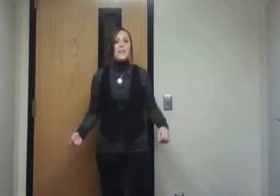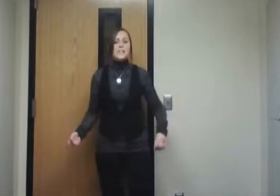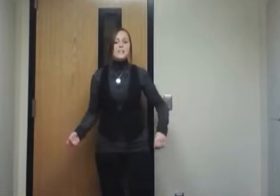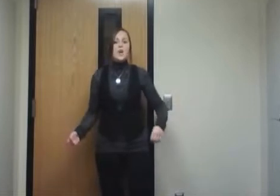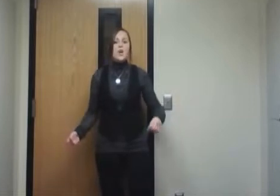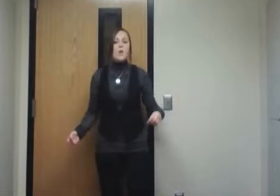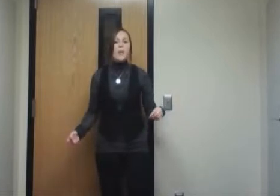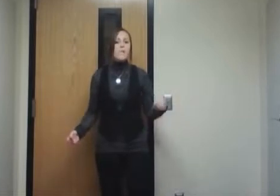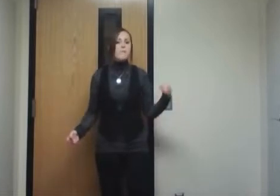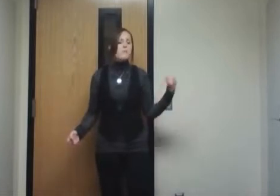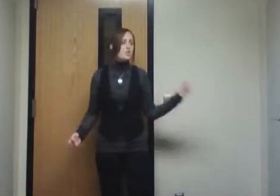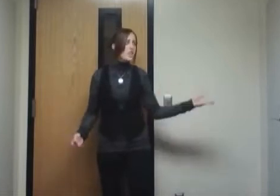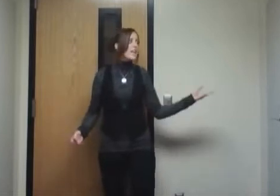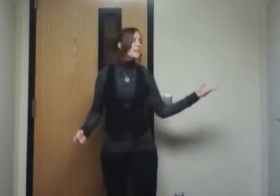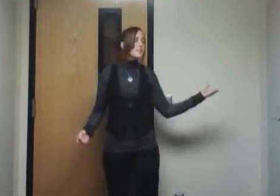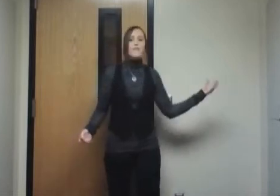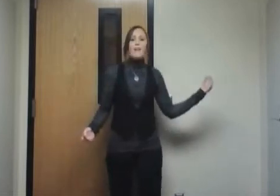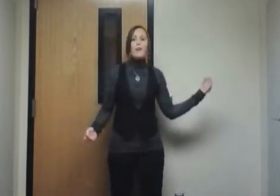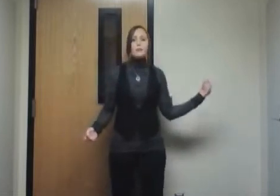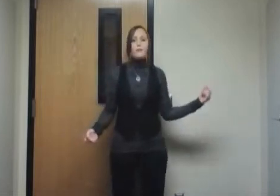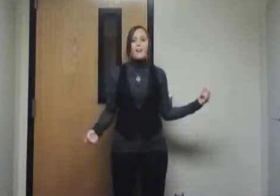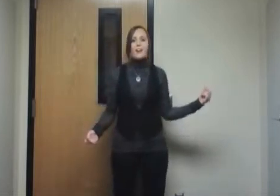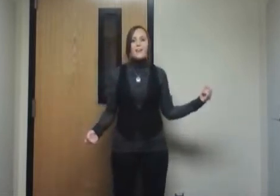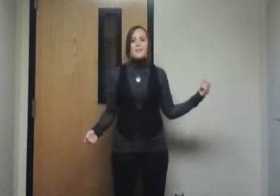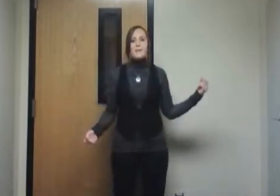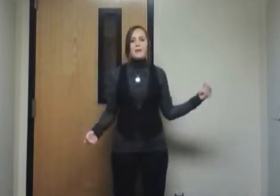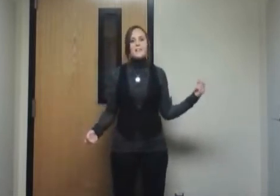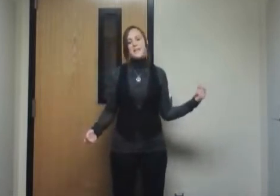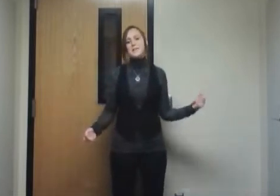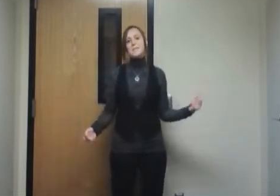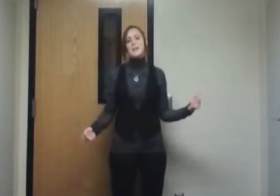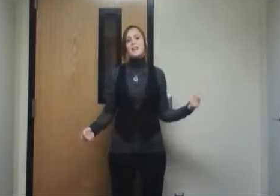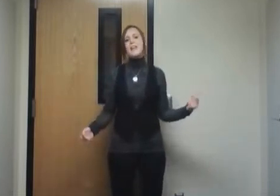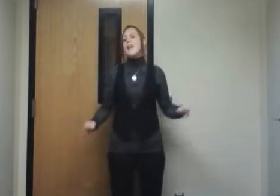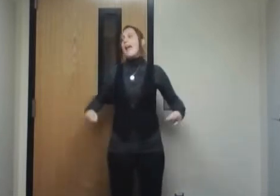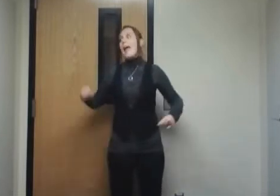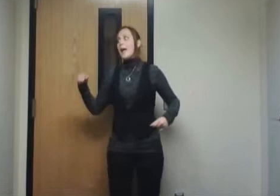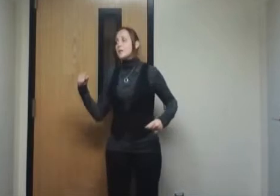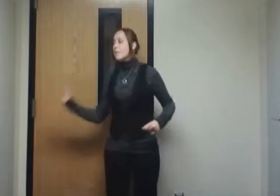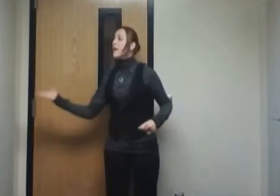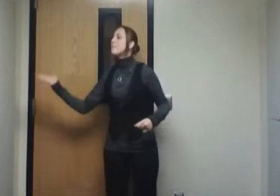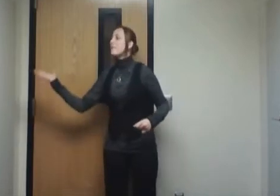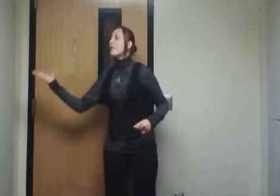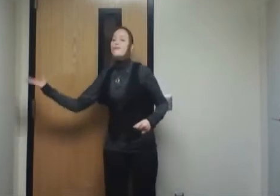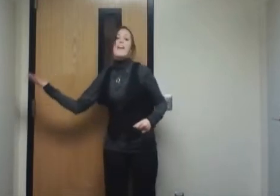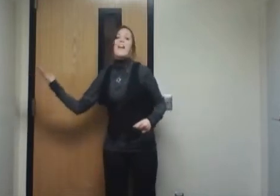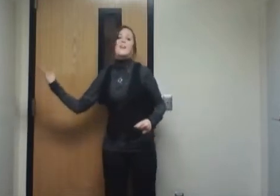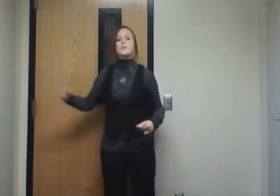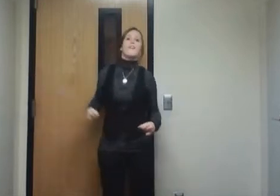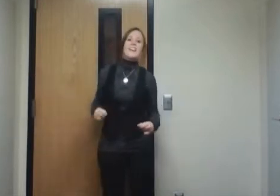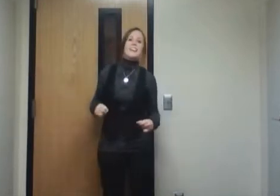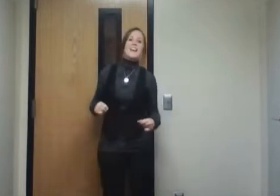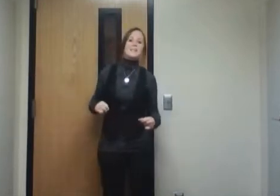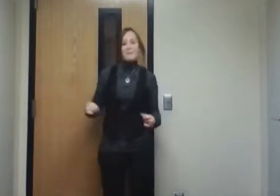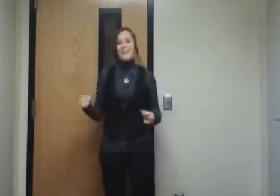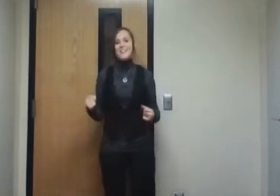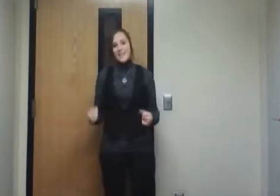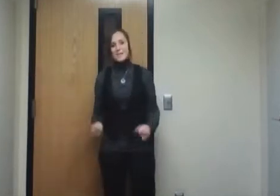So if machines fail to recognize pennies as money, and people fail to recognize pennies as